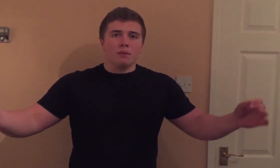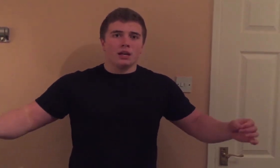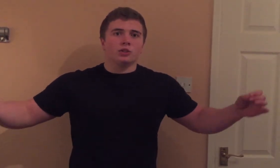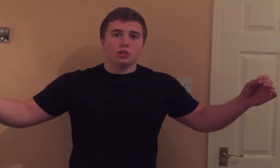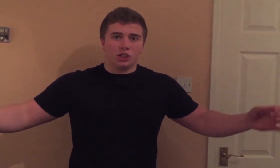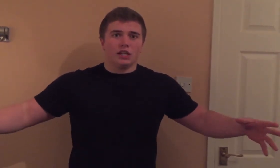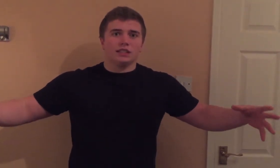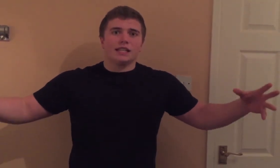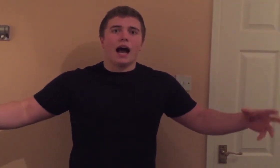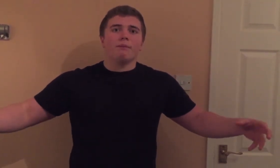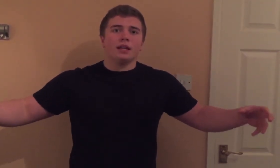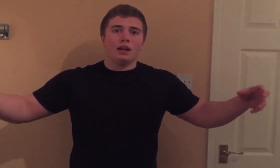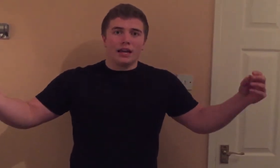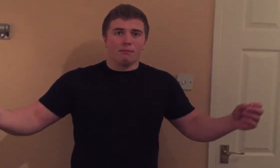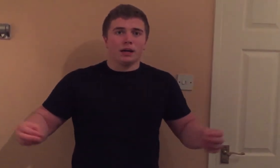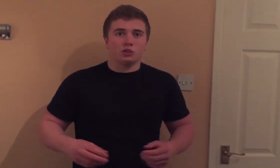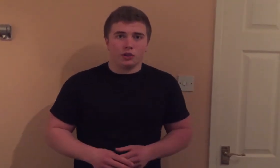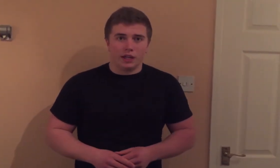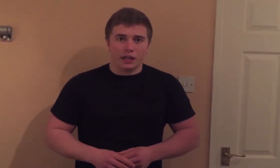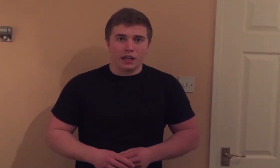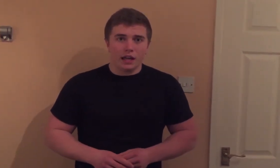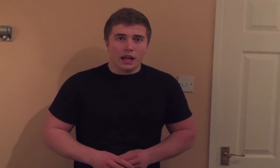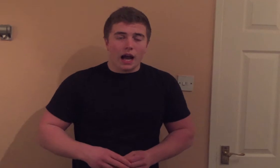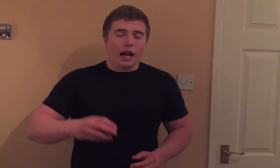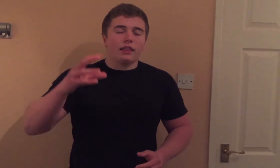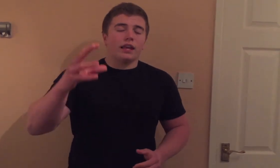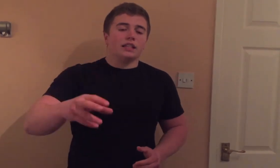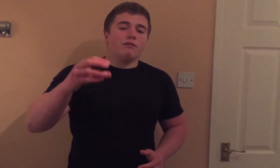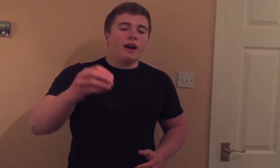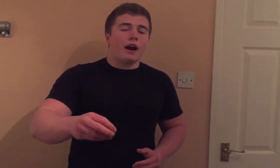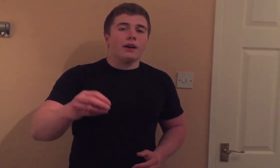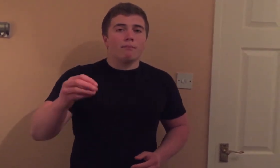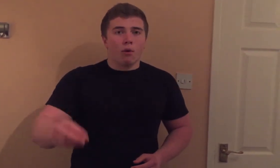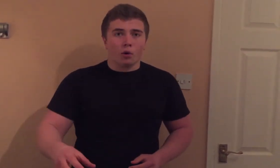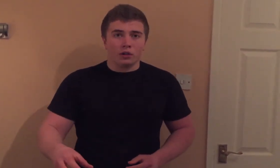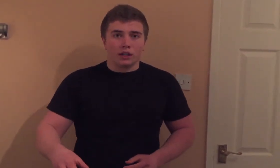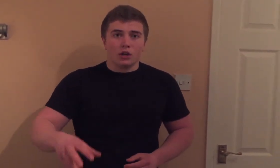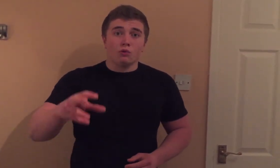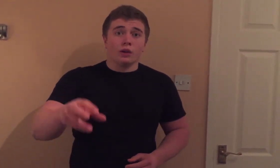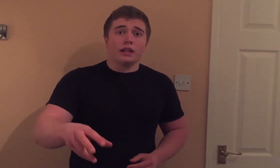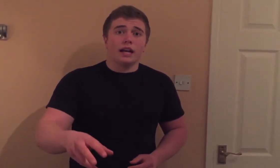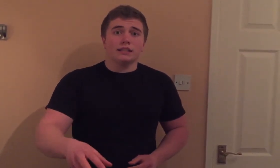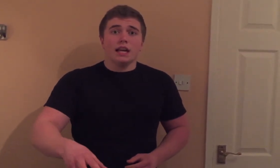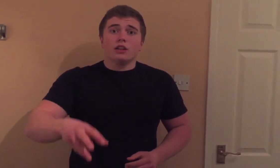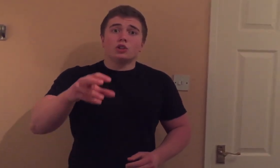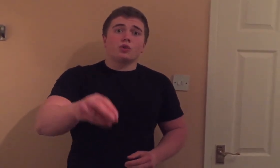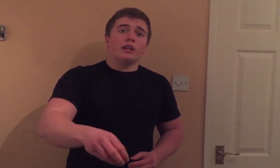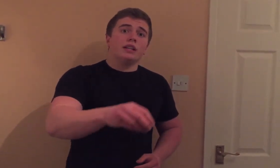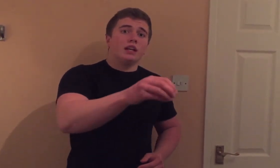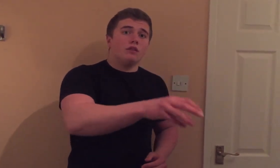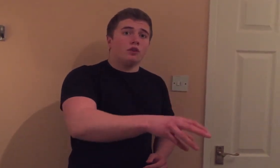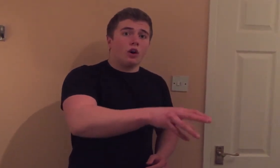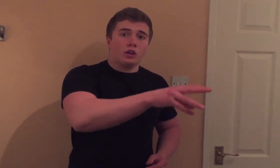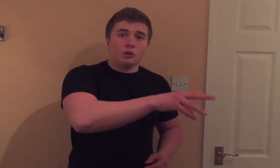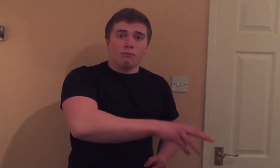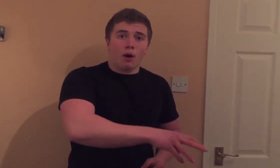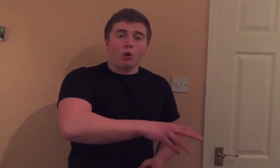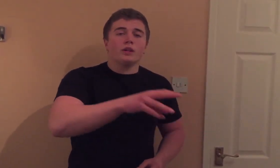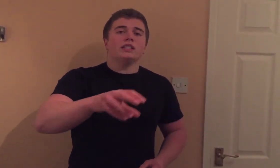major changes happening in my training. I think it's very important that you realise the training that you've done in your bulk which